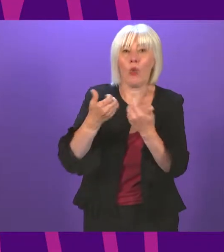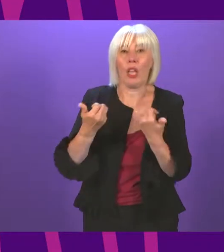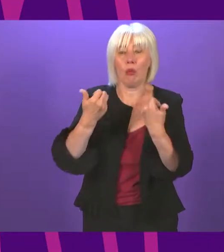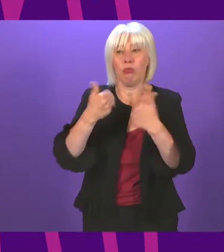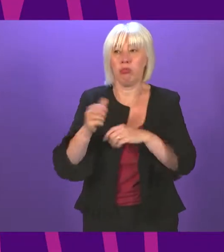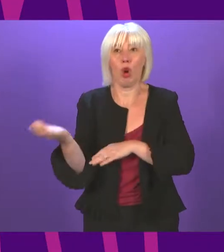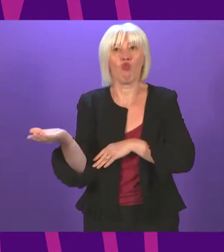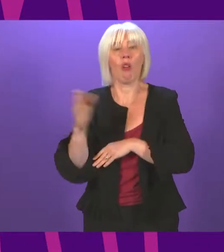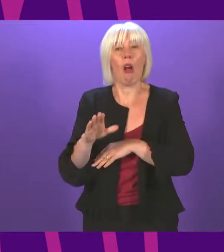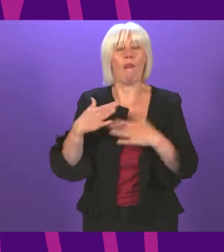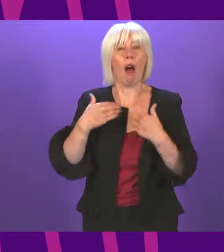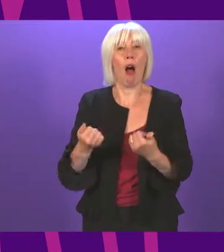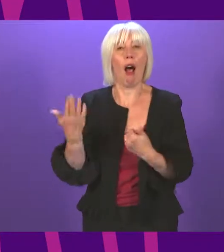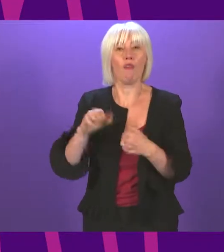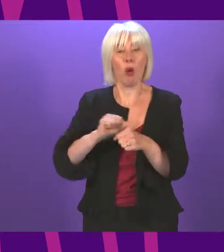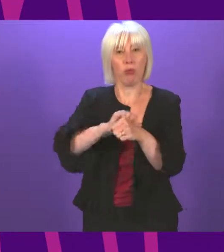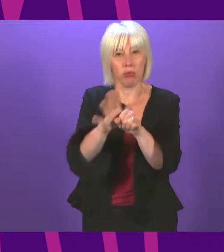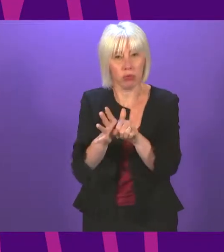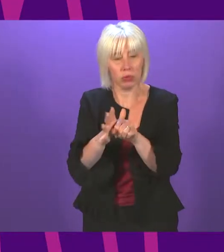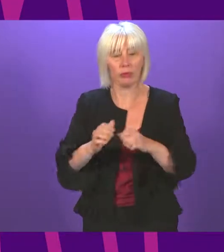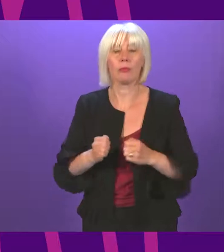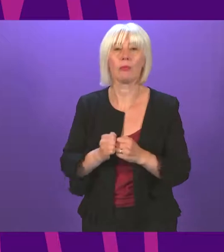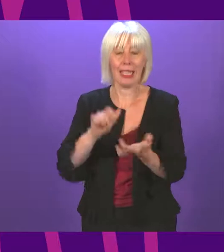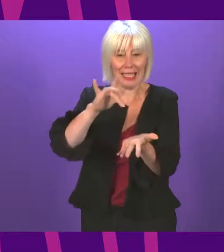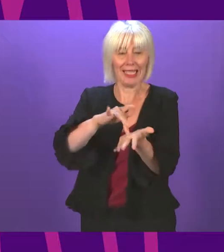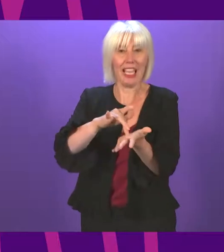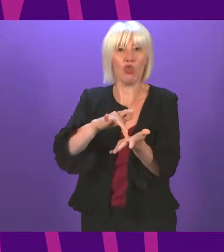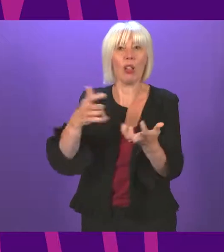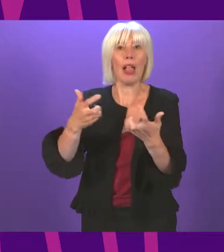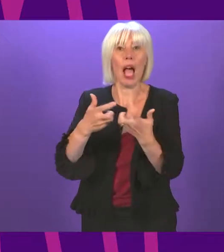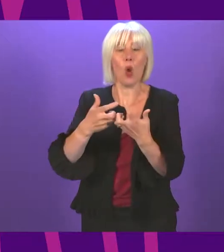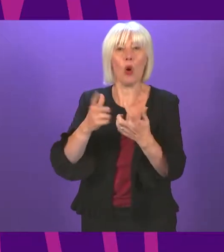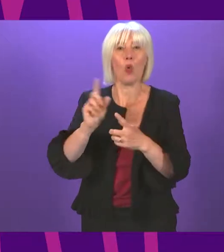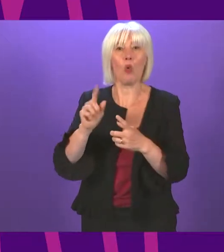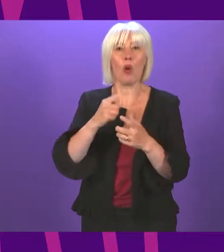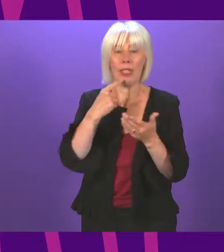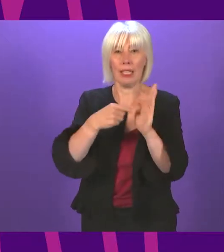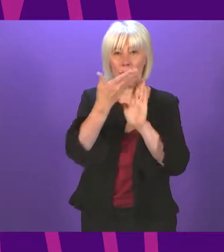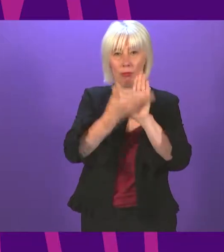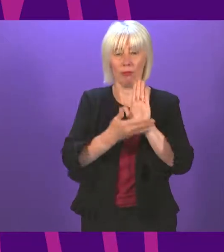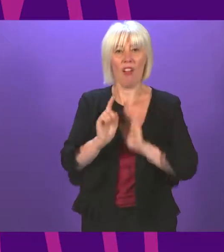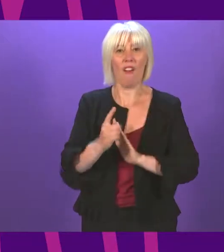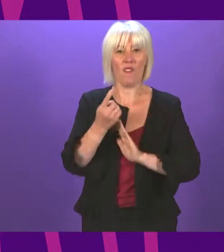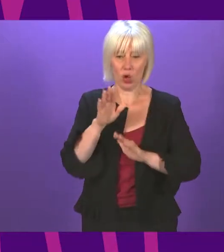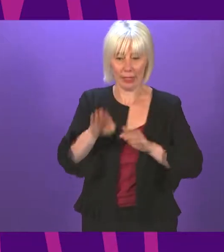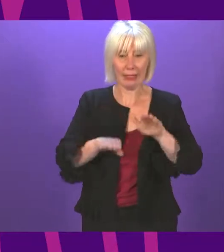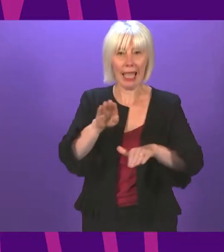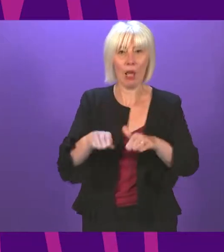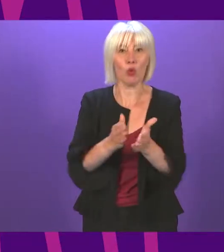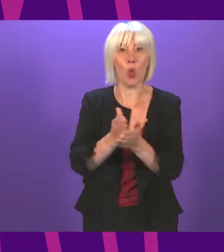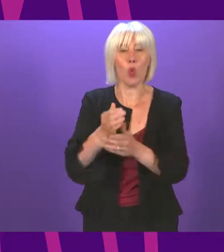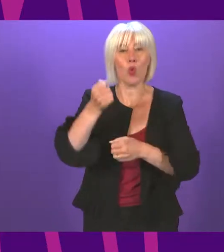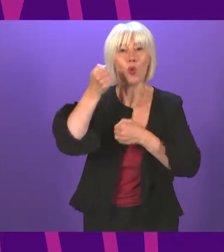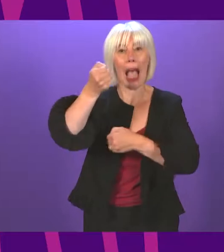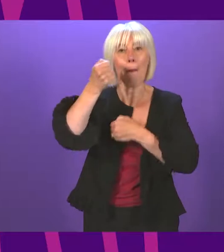crisis. Central to that programme would be the delivery of the commitments we set out in our first steps plan during the election campaign.